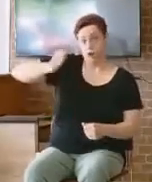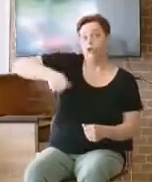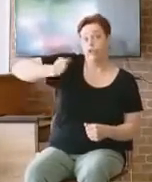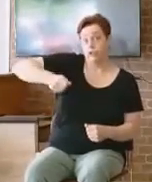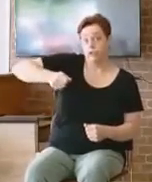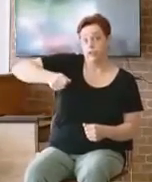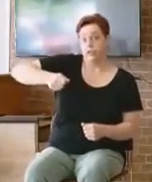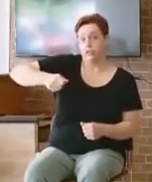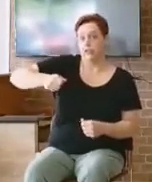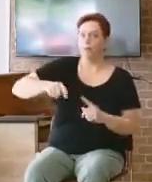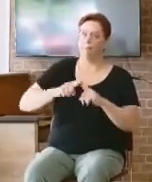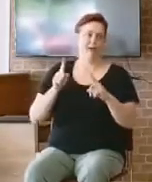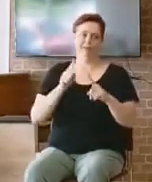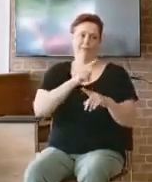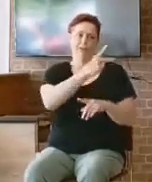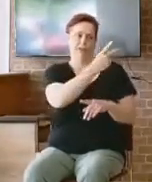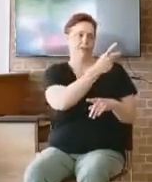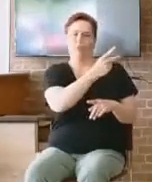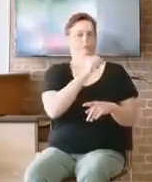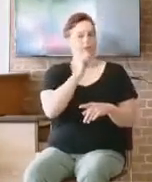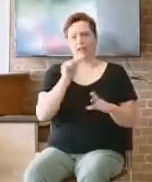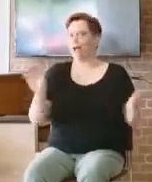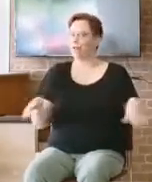walk not in his ways.